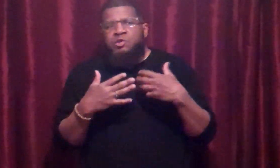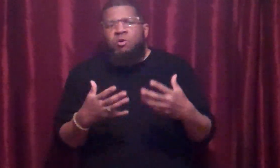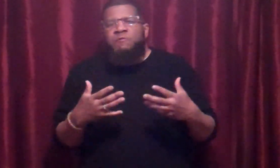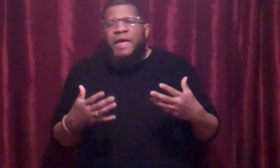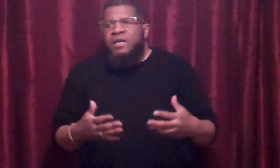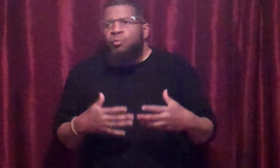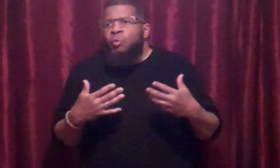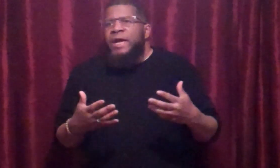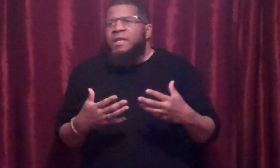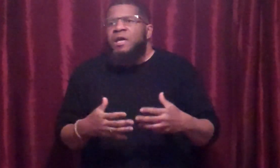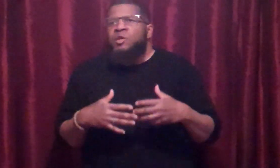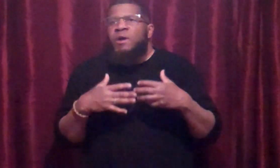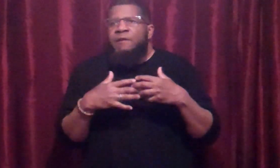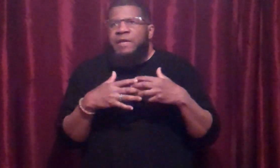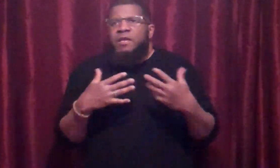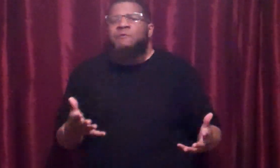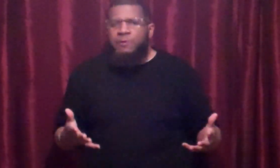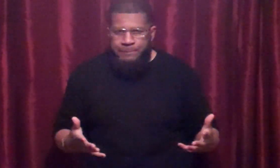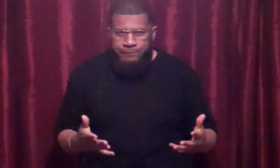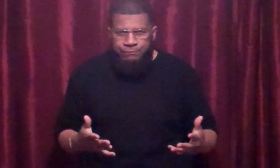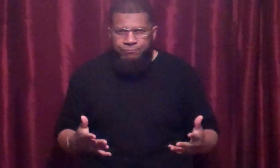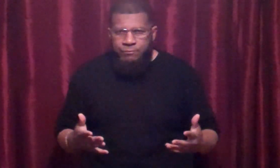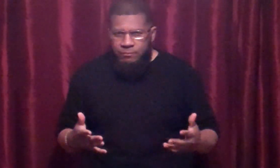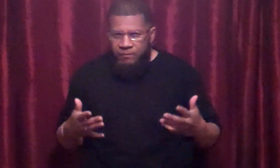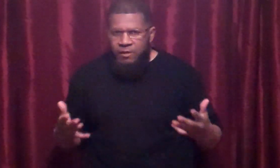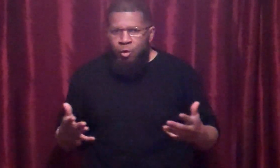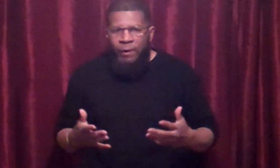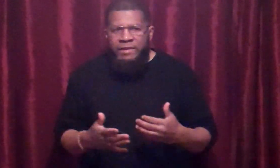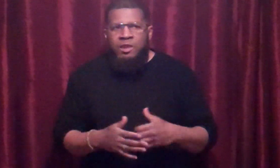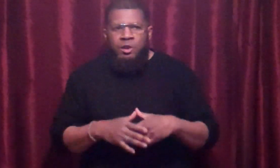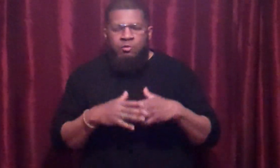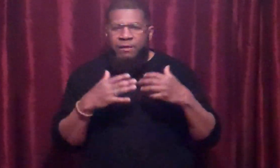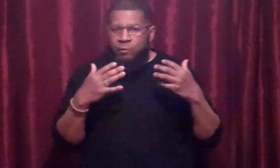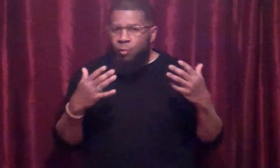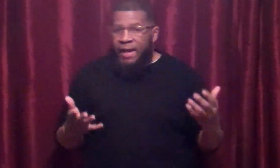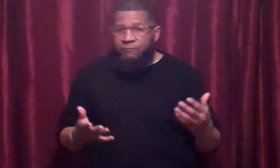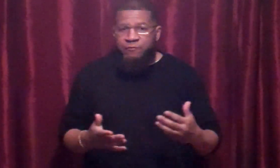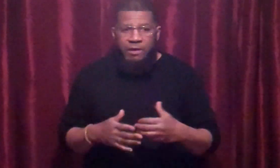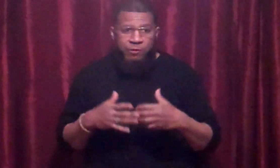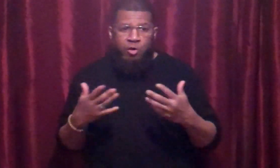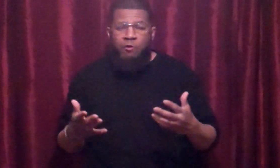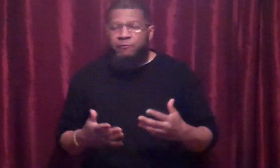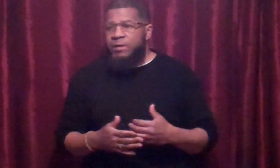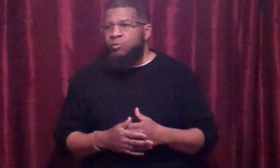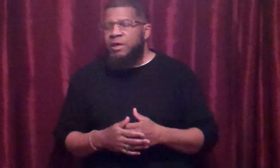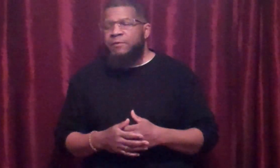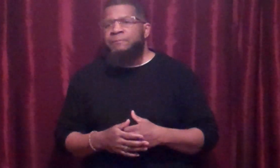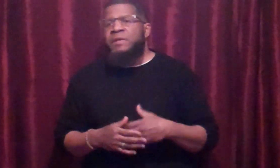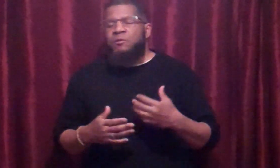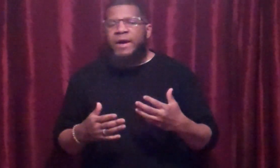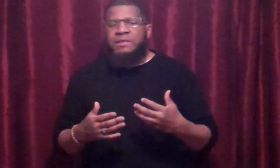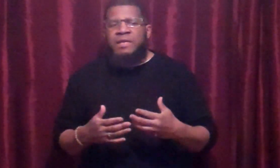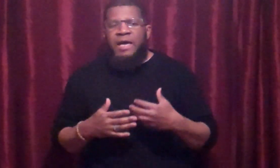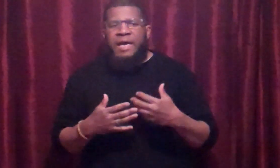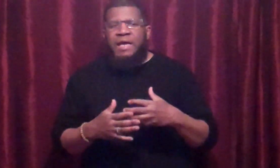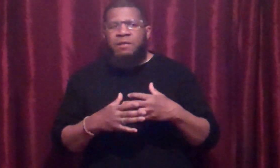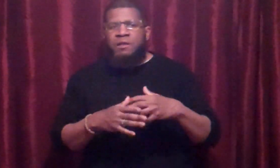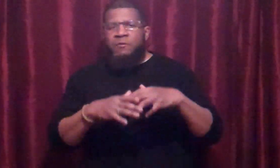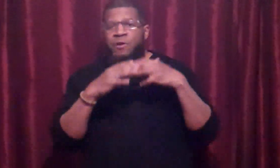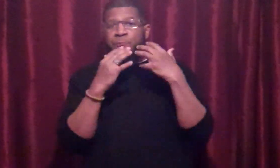sort of like when you have a lover, right? You have a wife, have a girlfriend, whatever, right? And they're